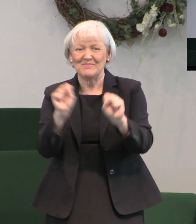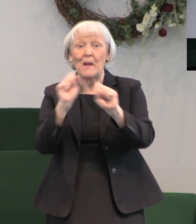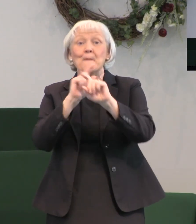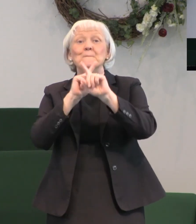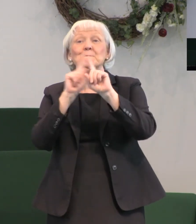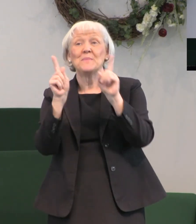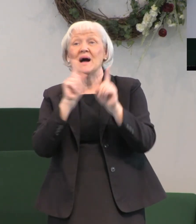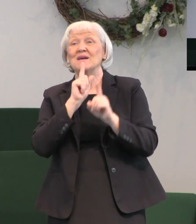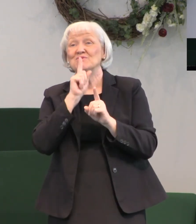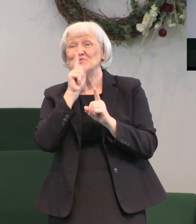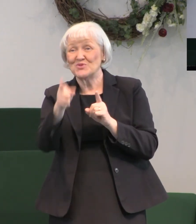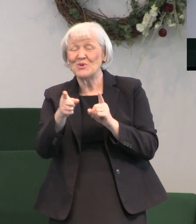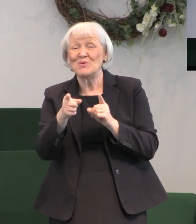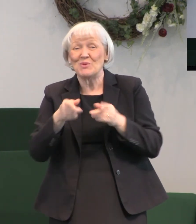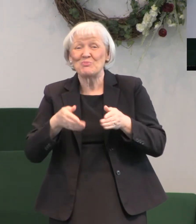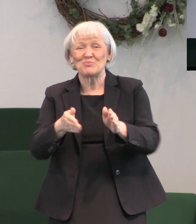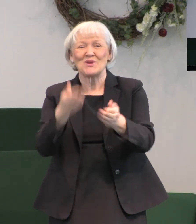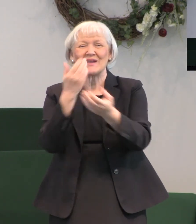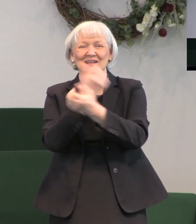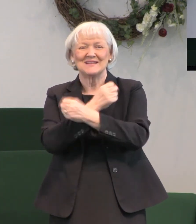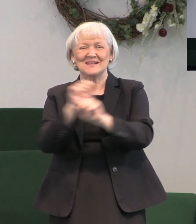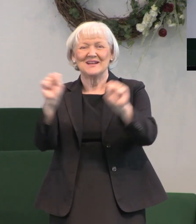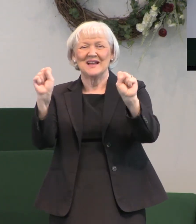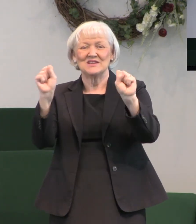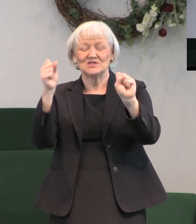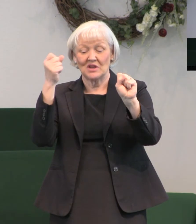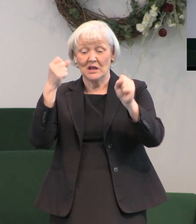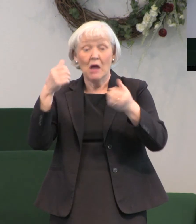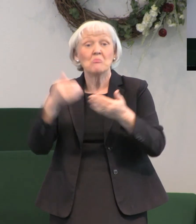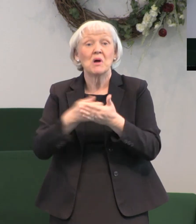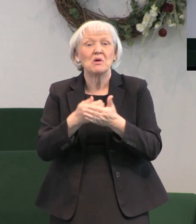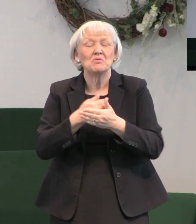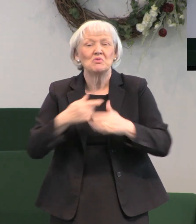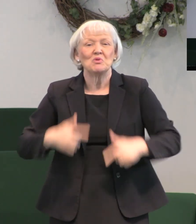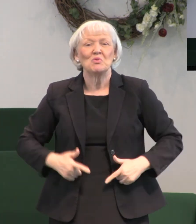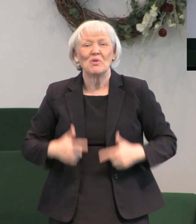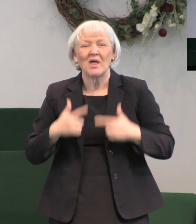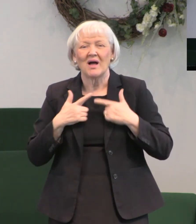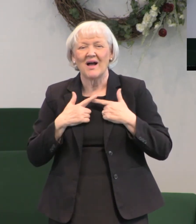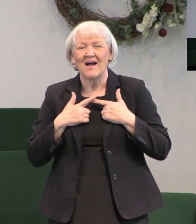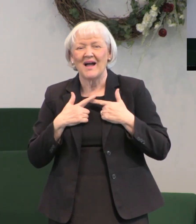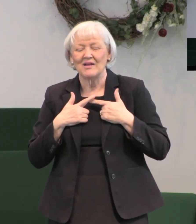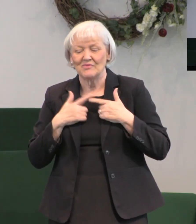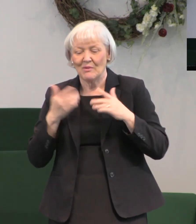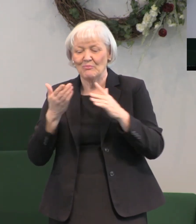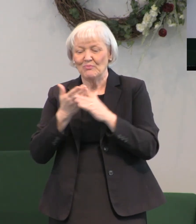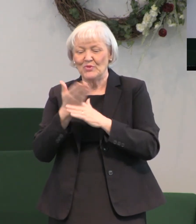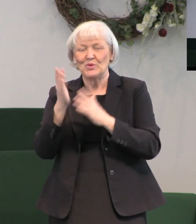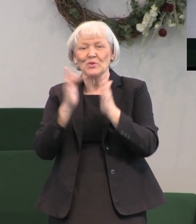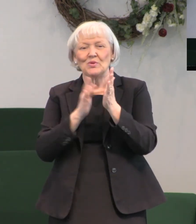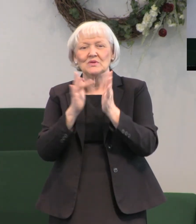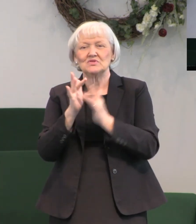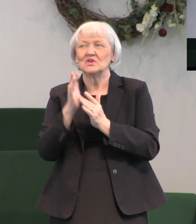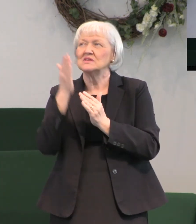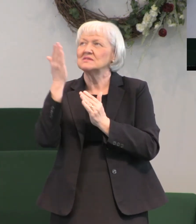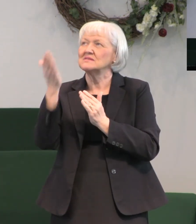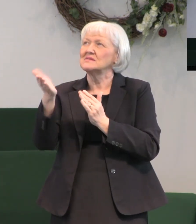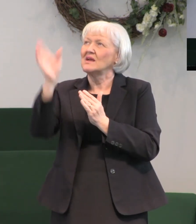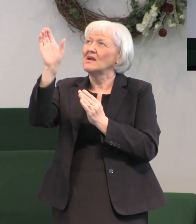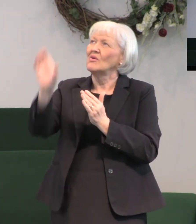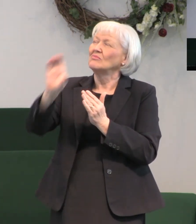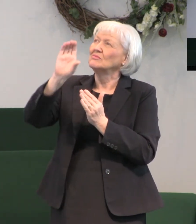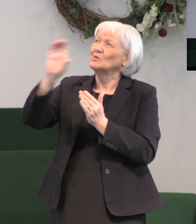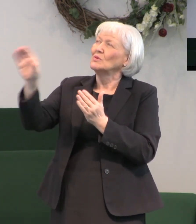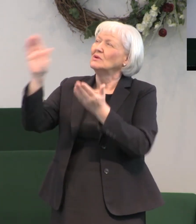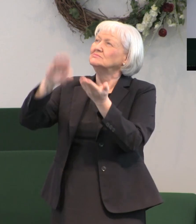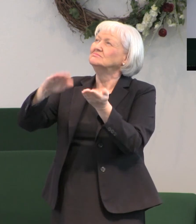of salvation of new life made through Jesus death on the cross and his resurrection